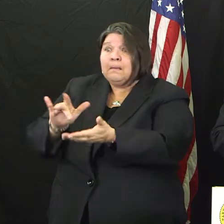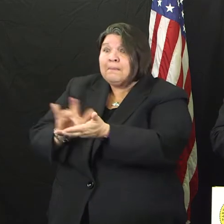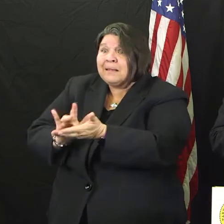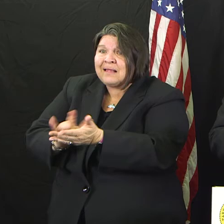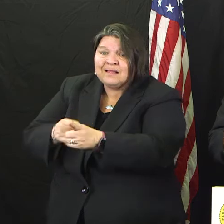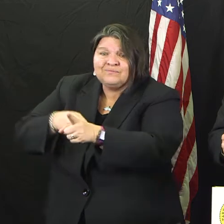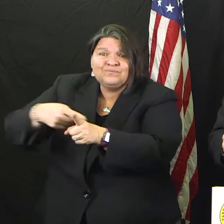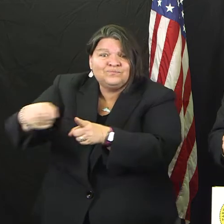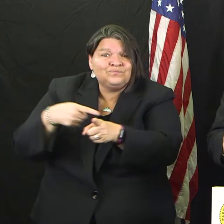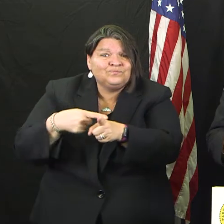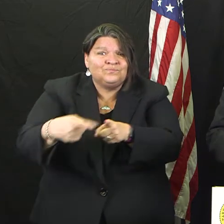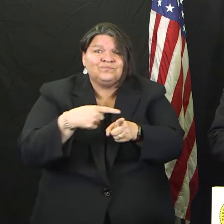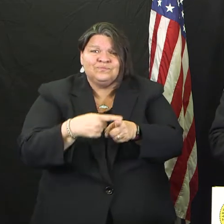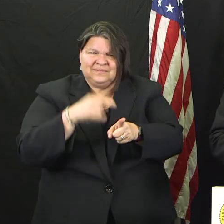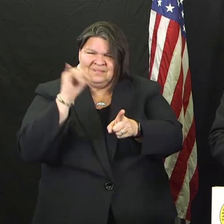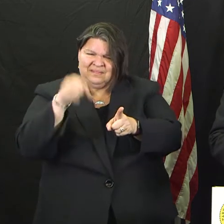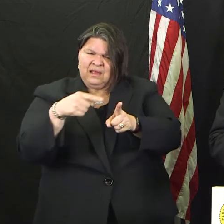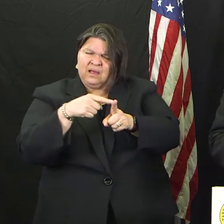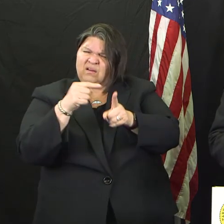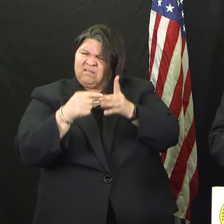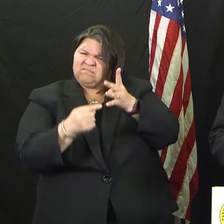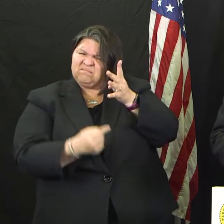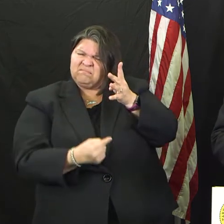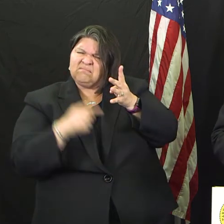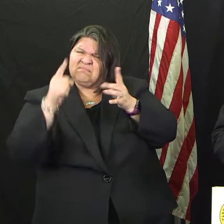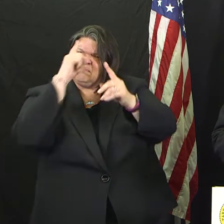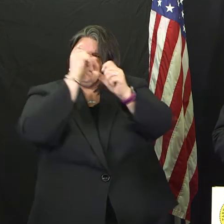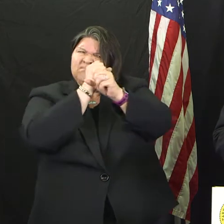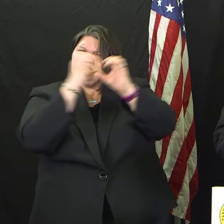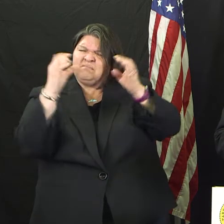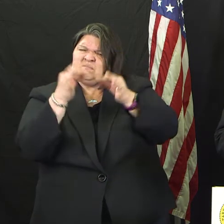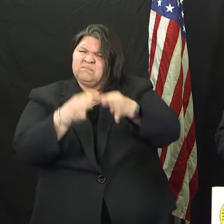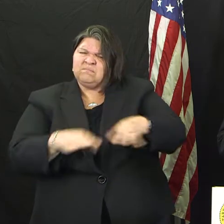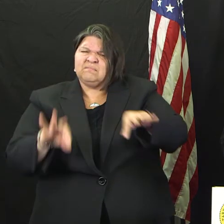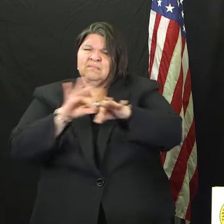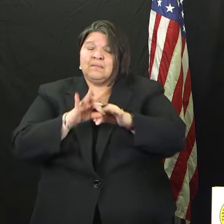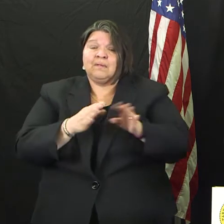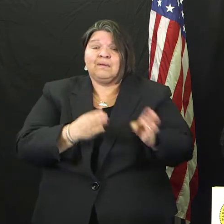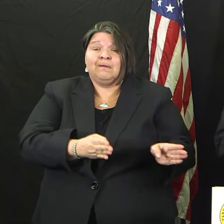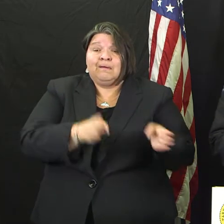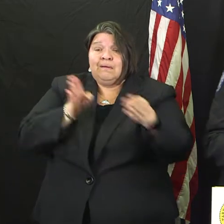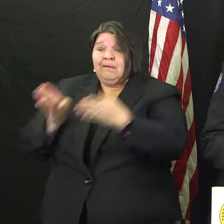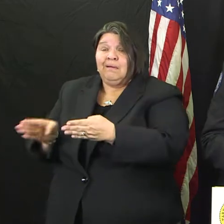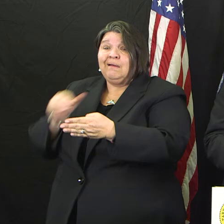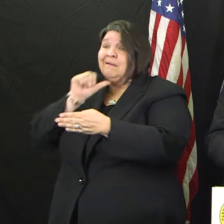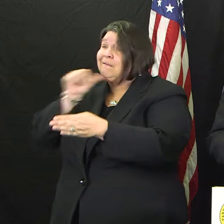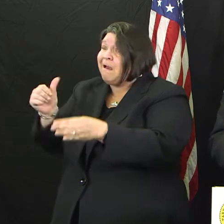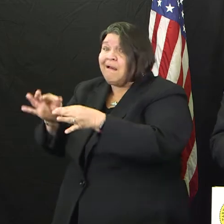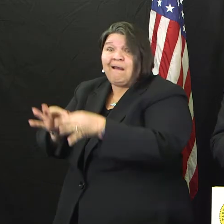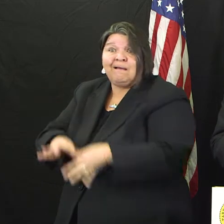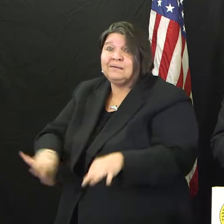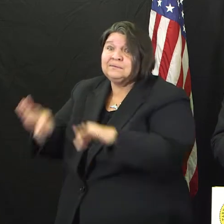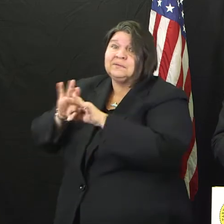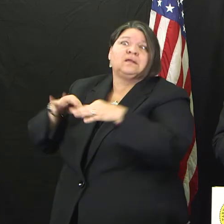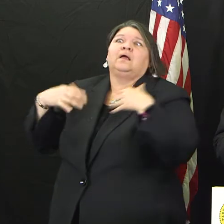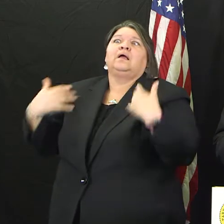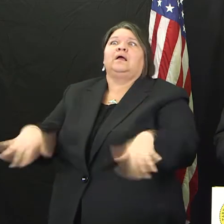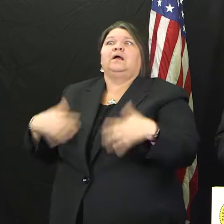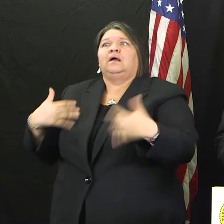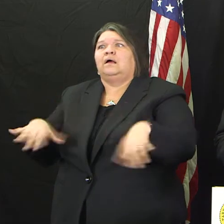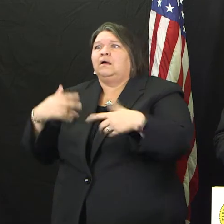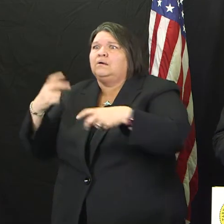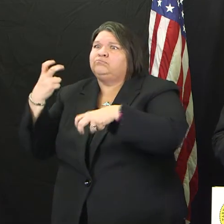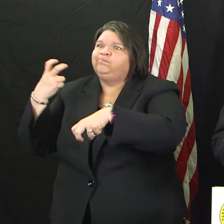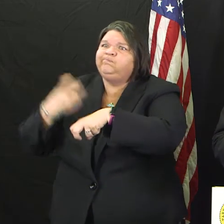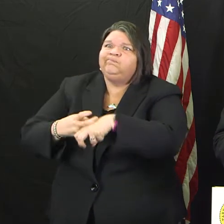list is very lengthy. And then when you get to non-essential, it becomes a little more complicated. So we're encouraging people to go to